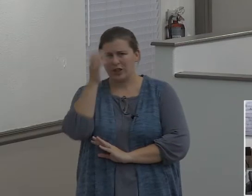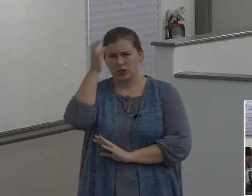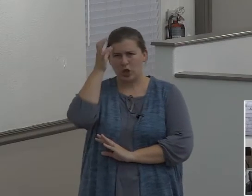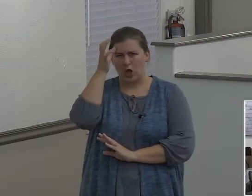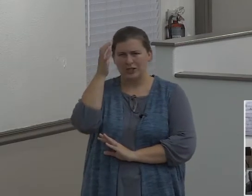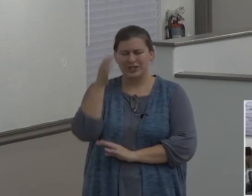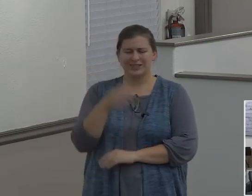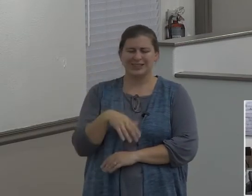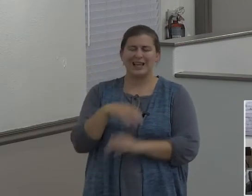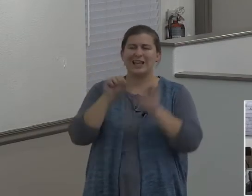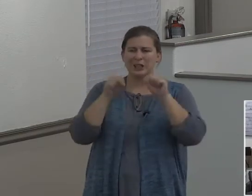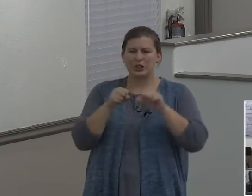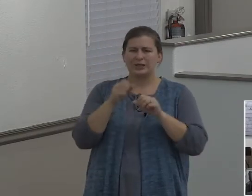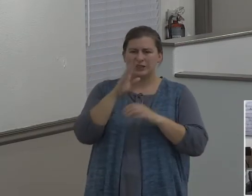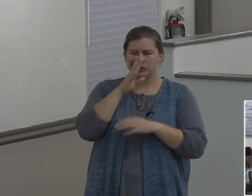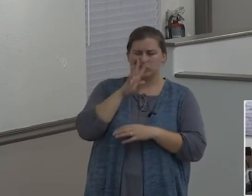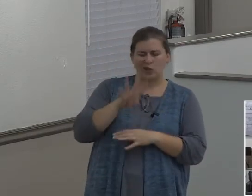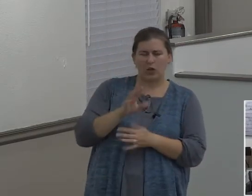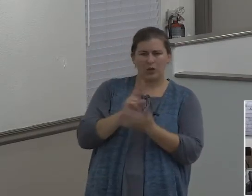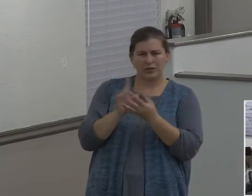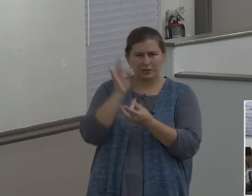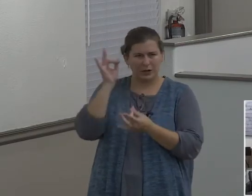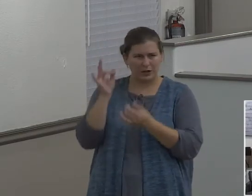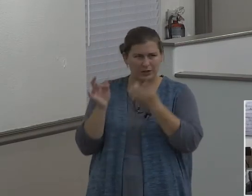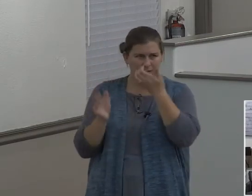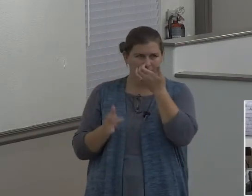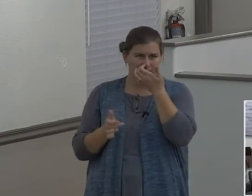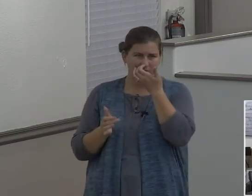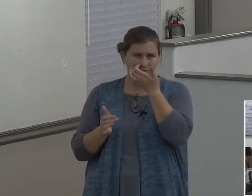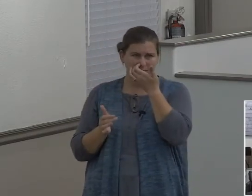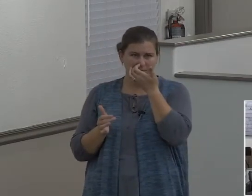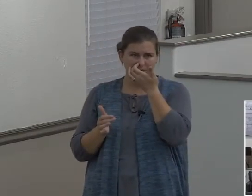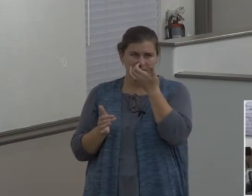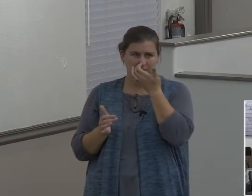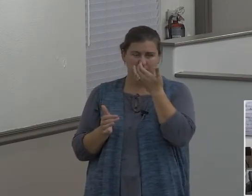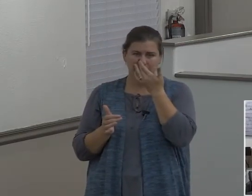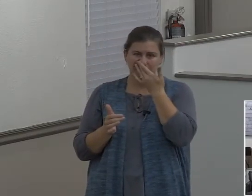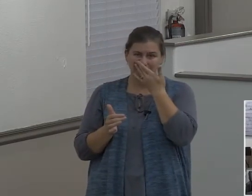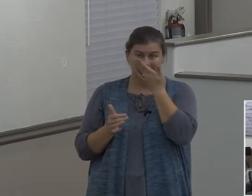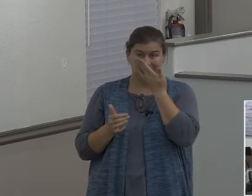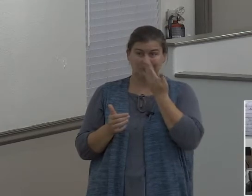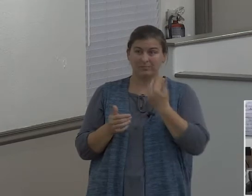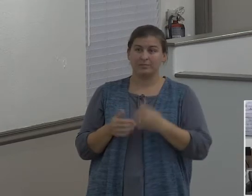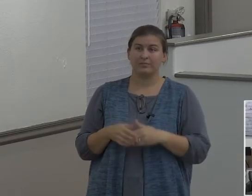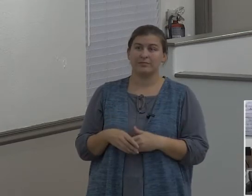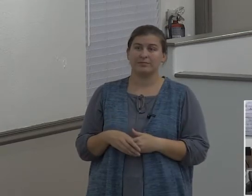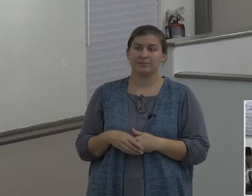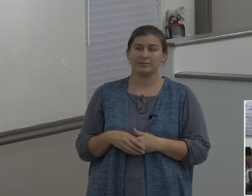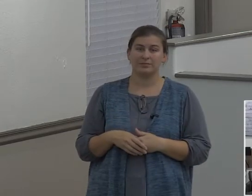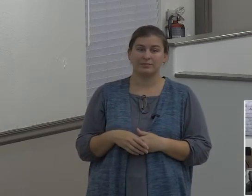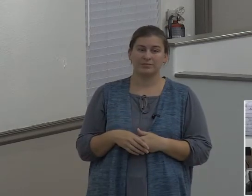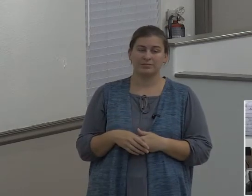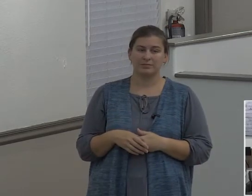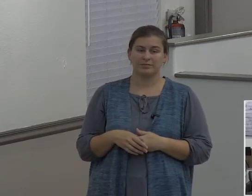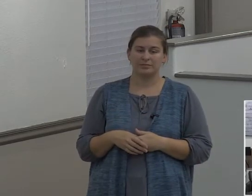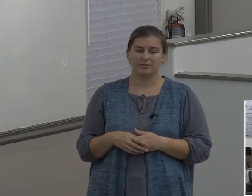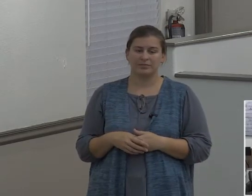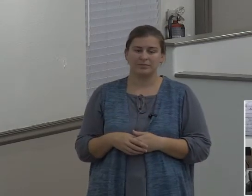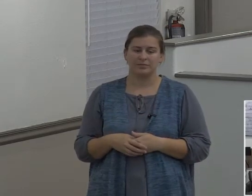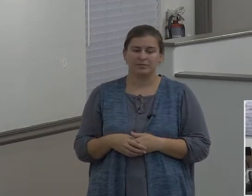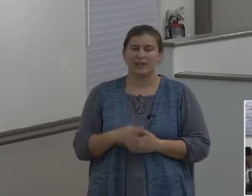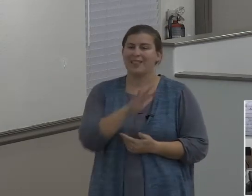the Holy Spirit of God that much where we'll do things that dumb. You know, that's not a Christian